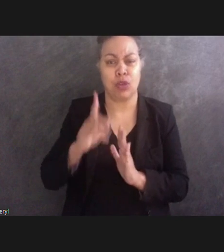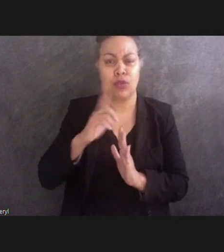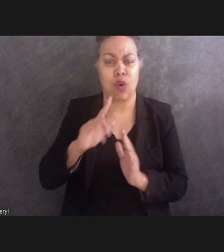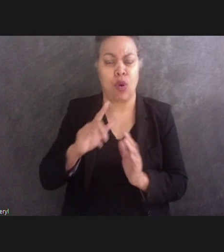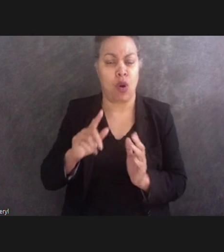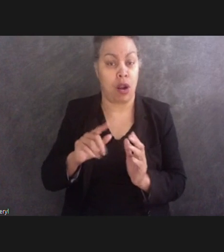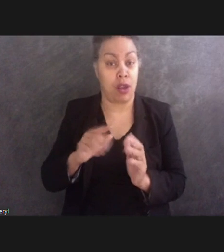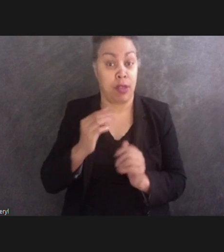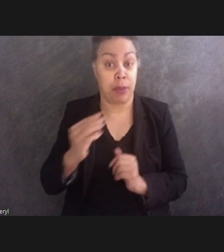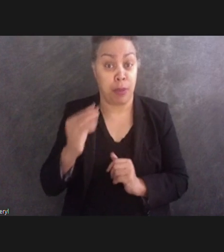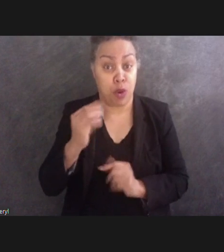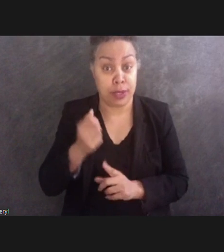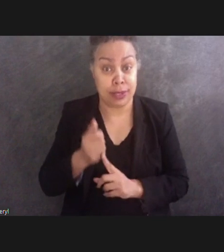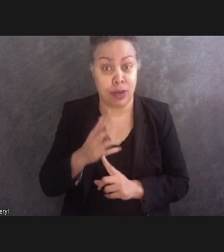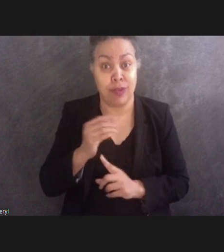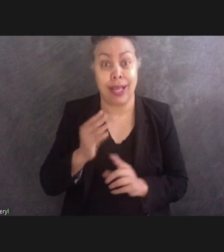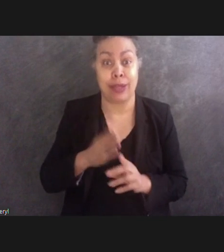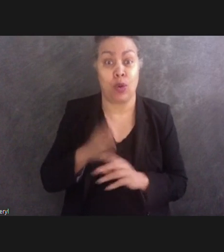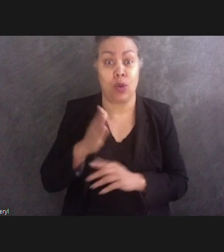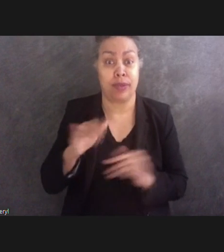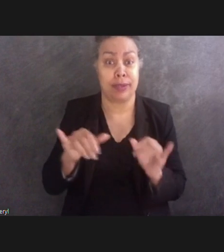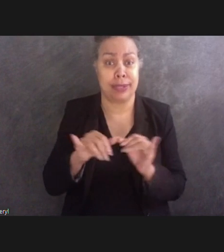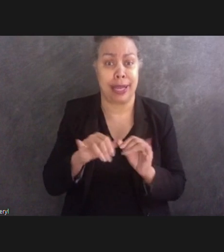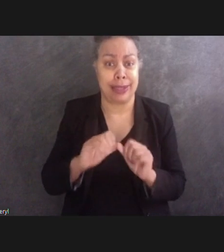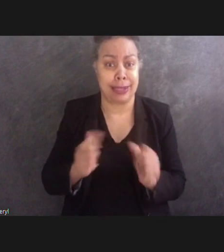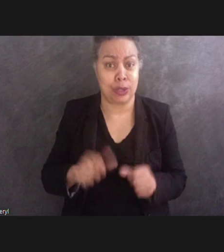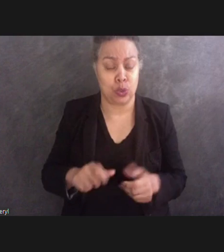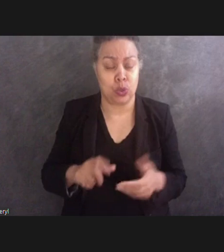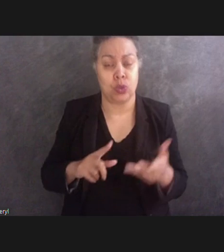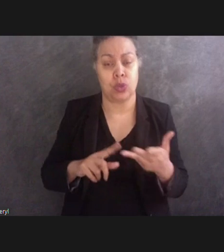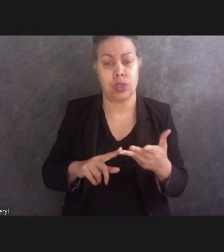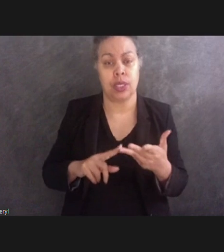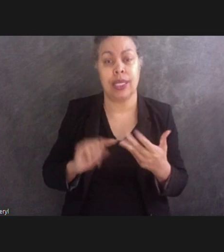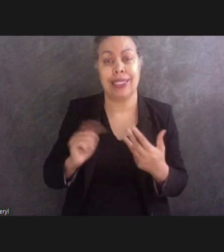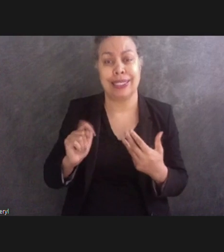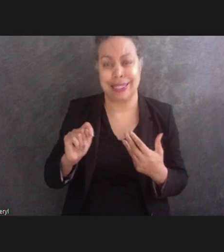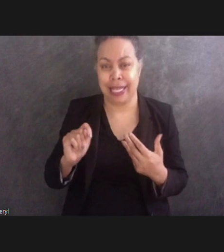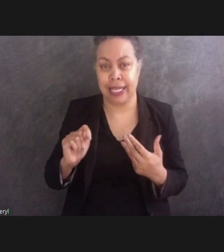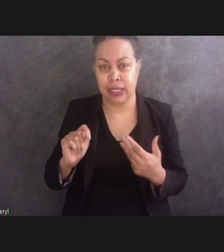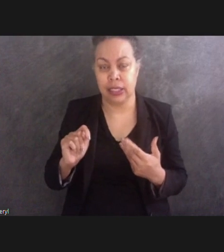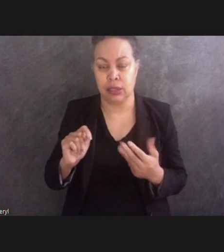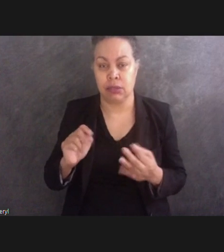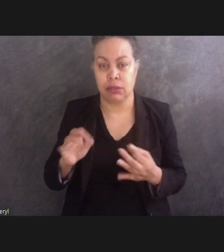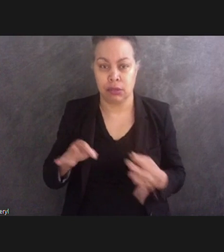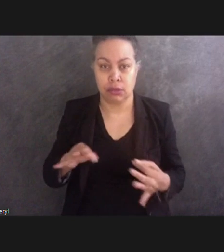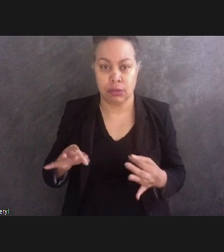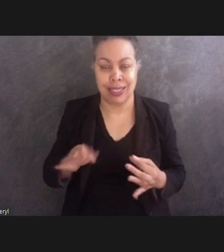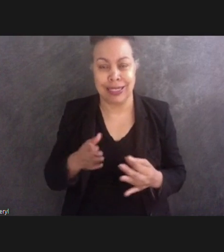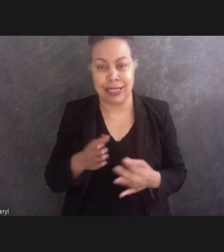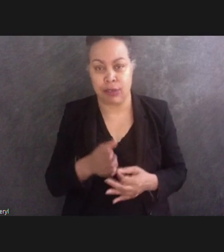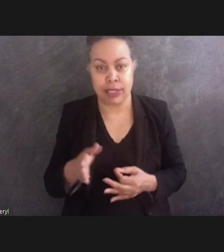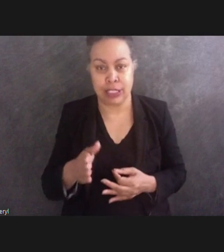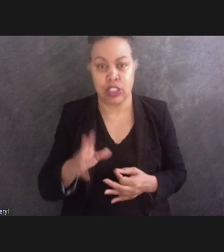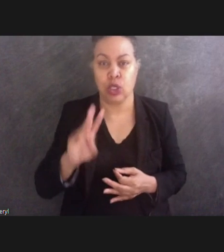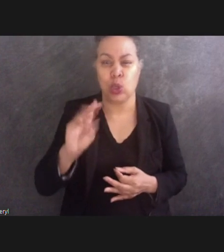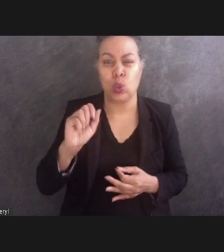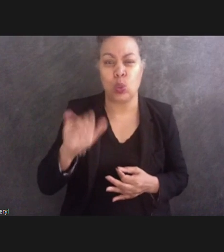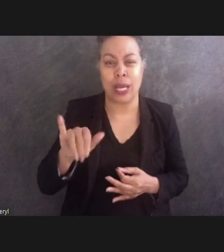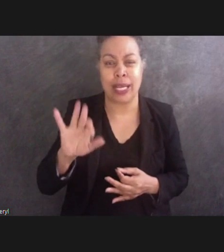oversized statues. Number four, text-based directions and wayfinding added to the brochures and websites. And number